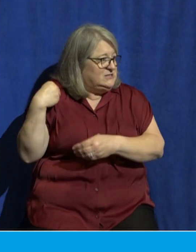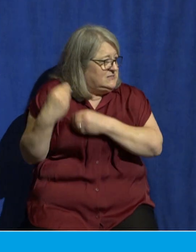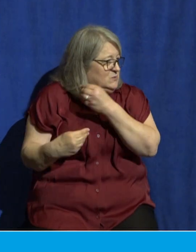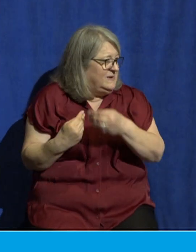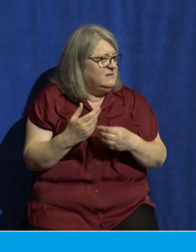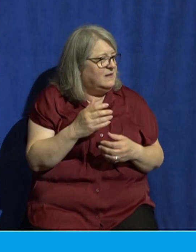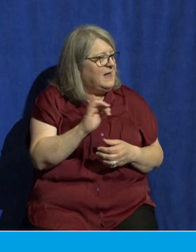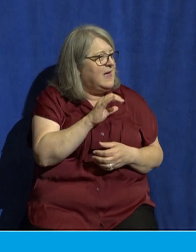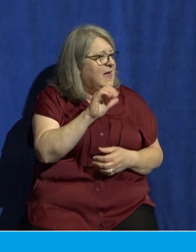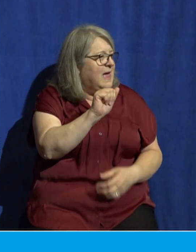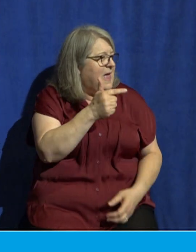It's changing.